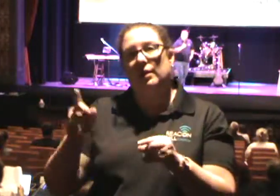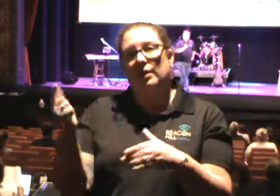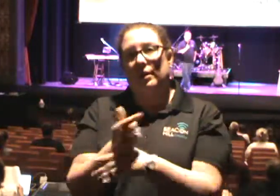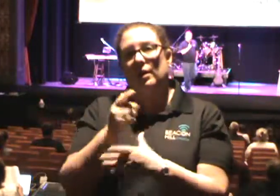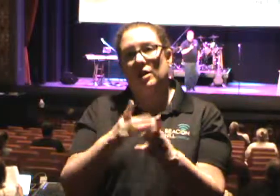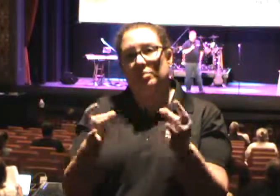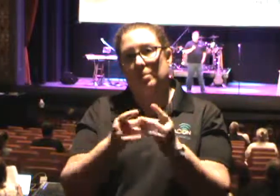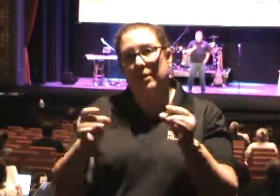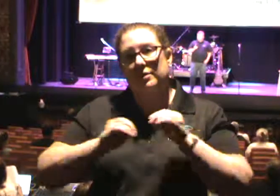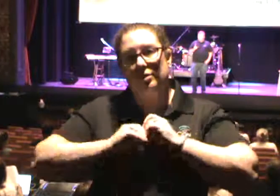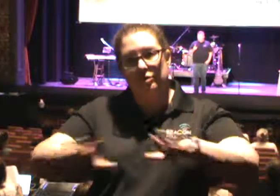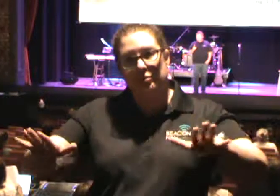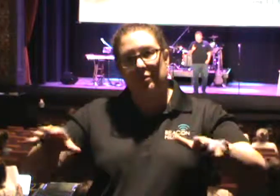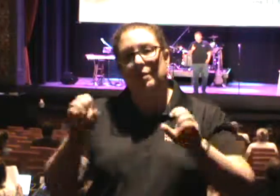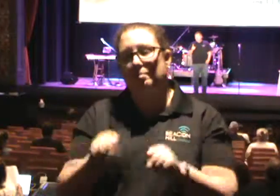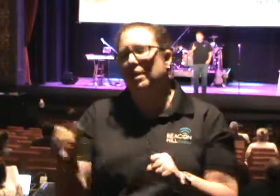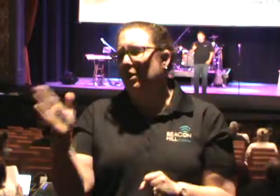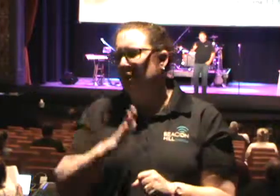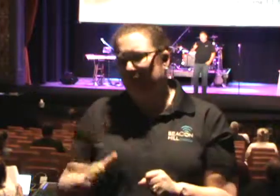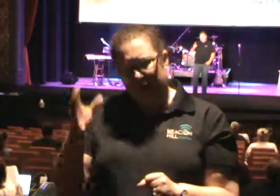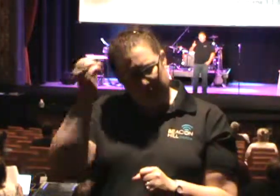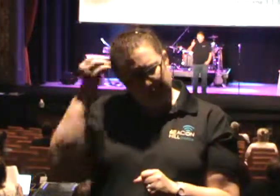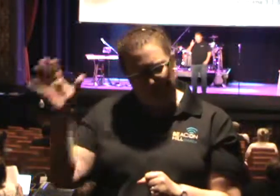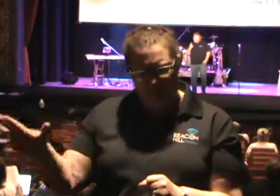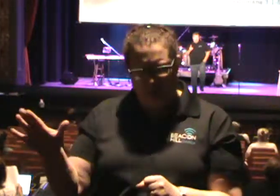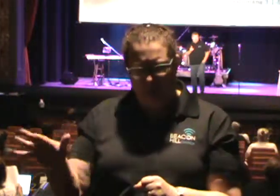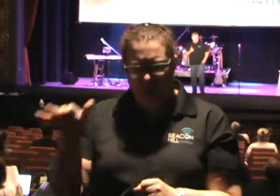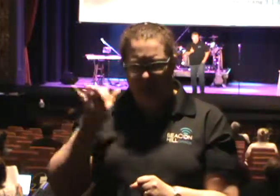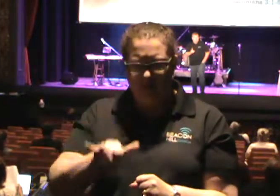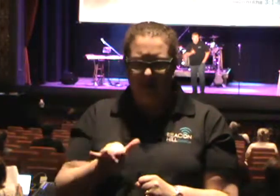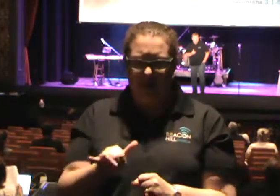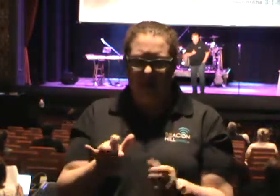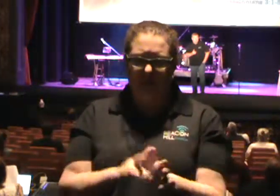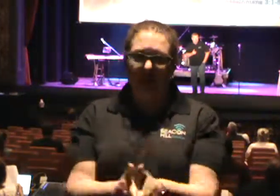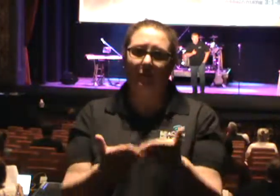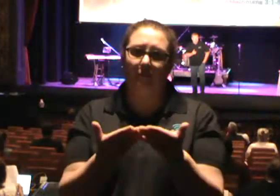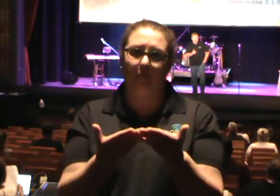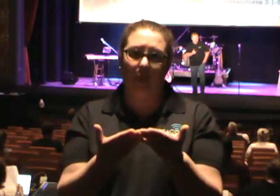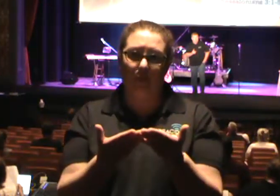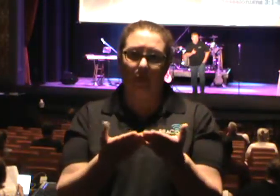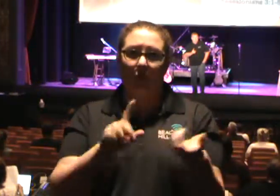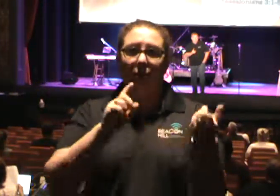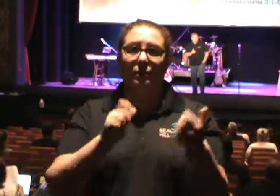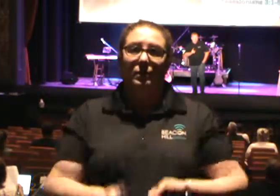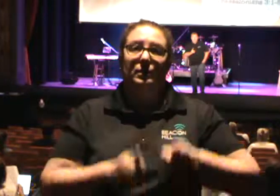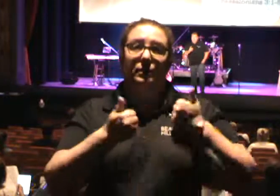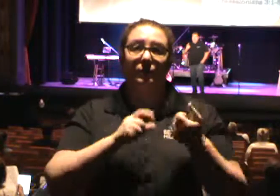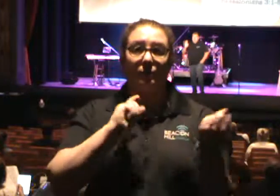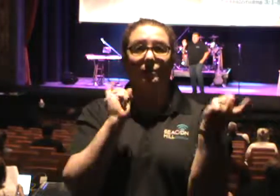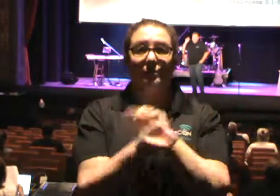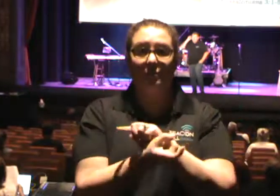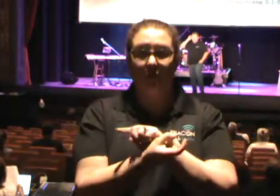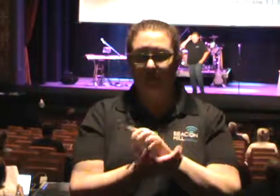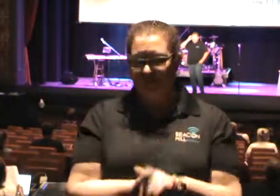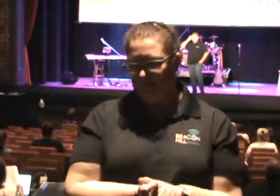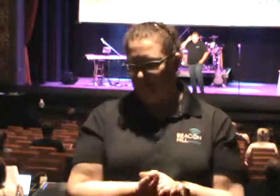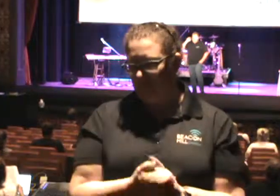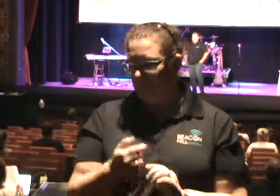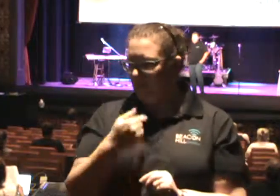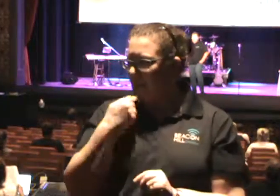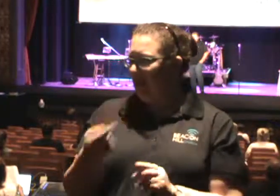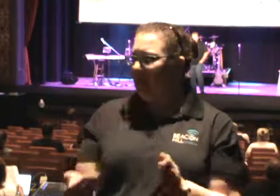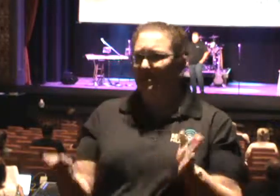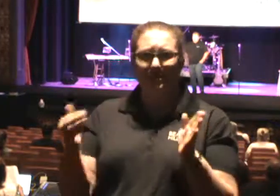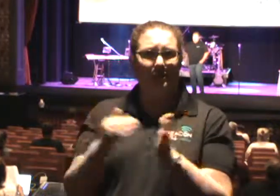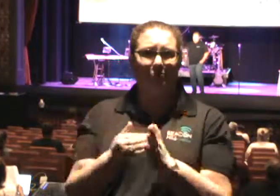May we never forget that it's the Word that changes lives. You know, I tell people all the